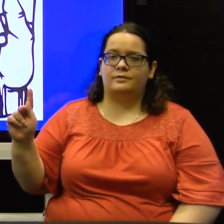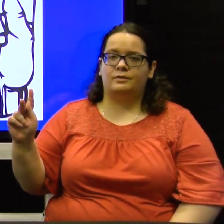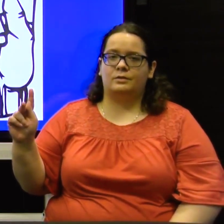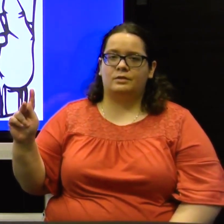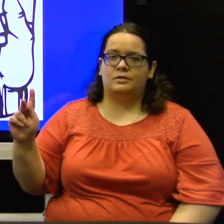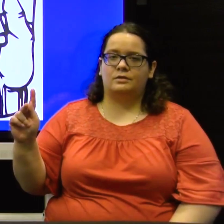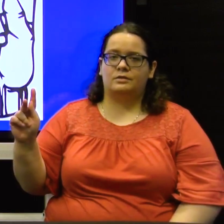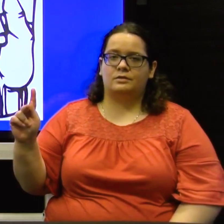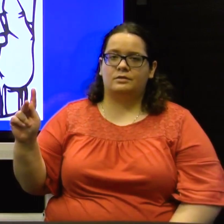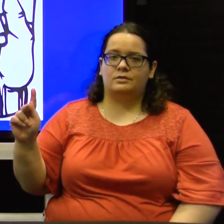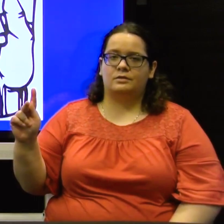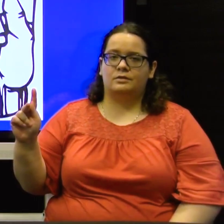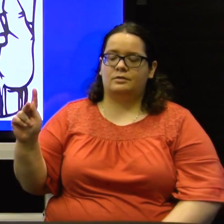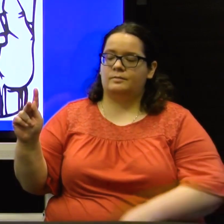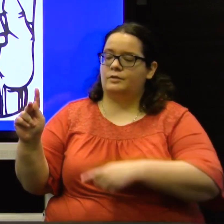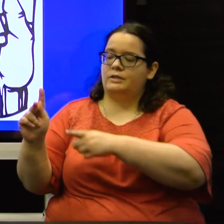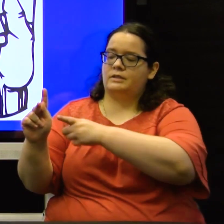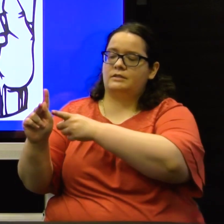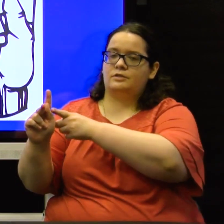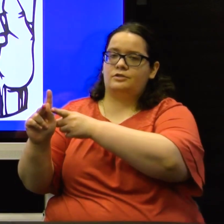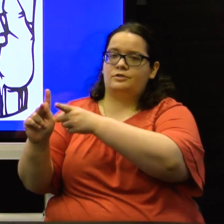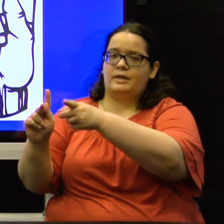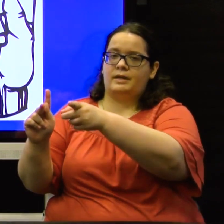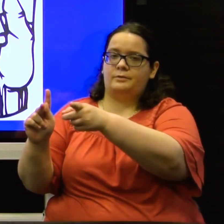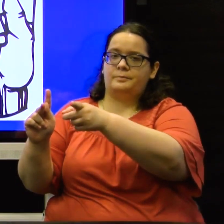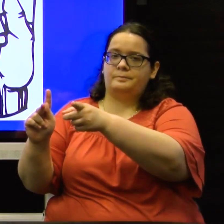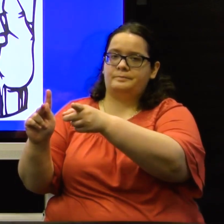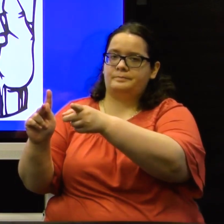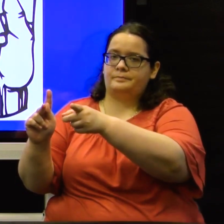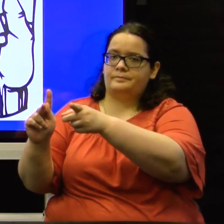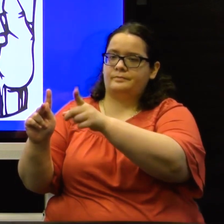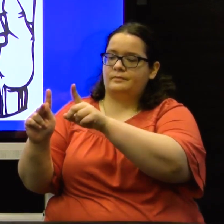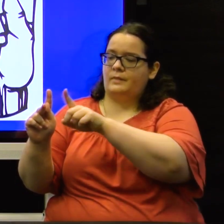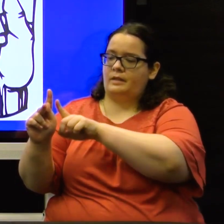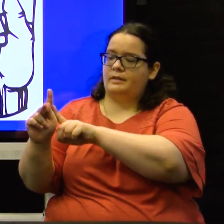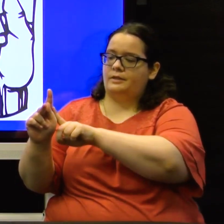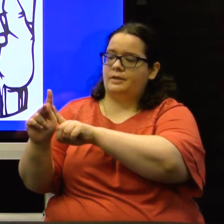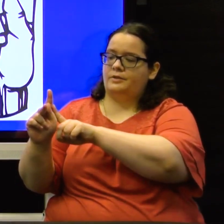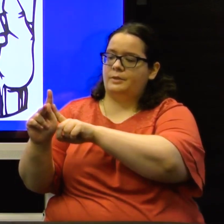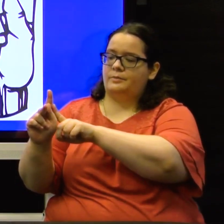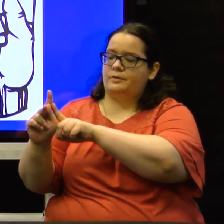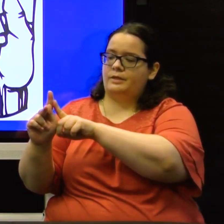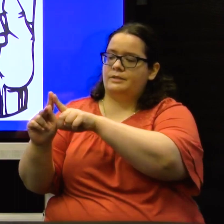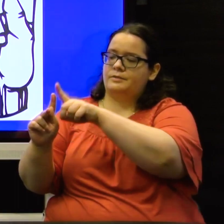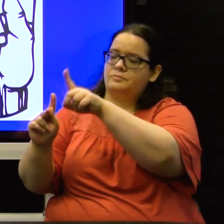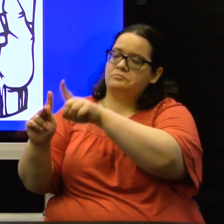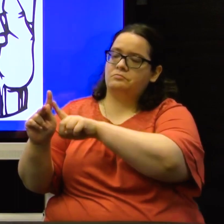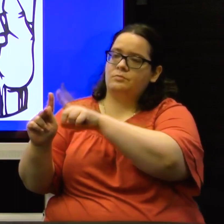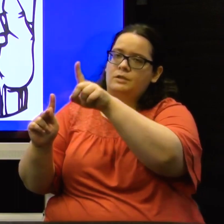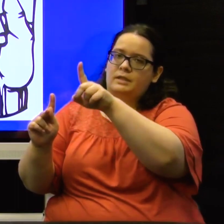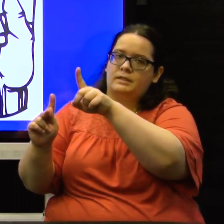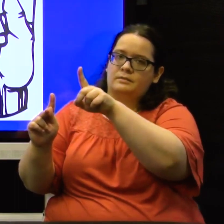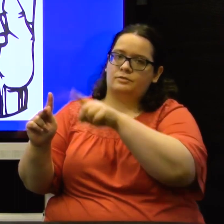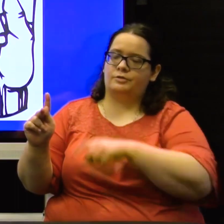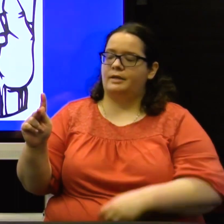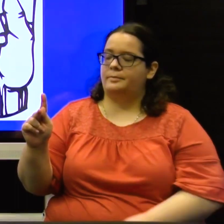floor. So, it points straight out. And then your other one points more or less straight up.